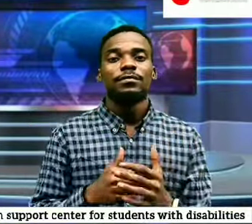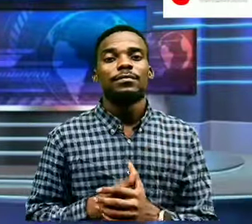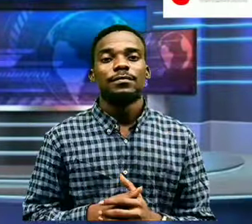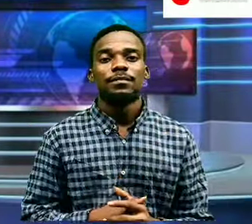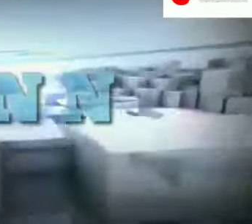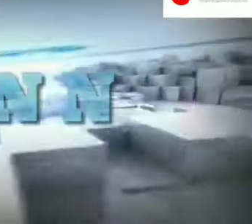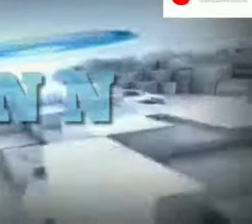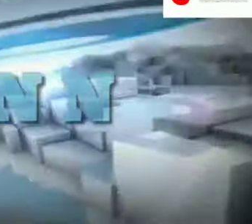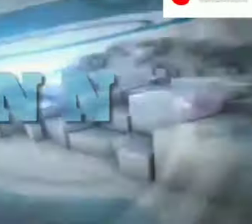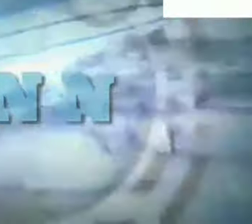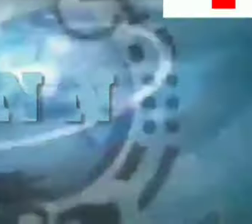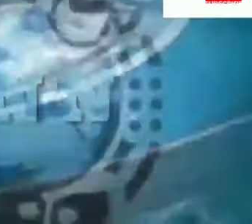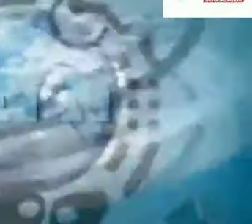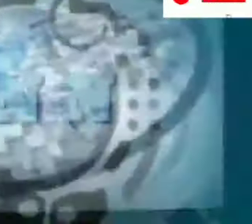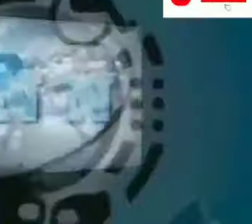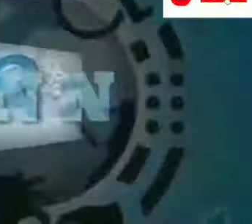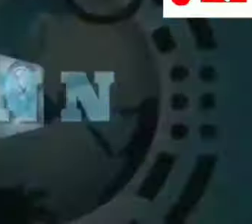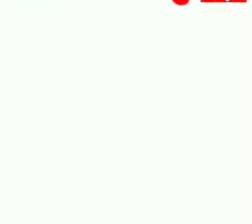Abdoulaye Modibou, sulfate. Library ofanson